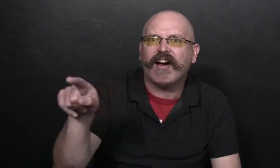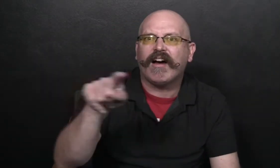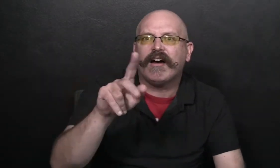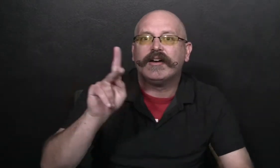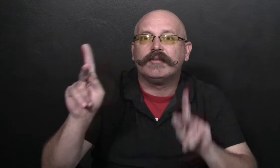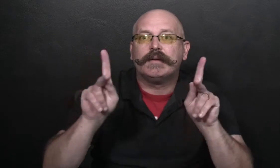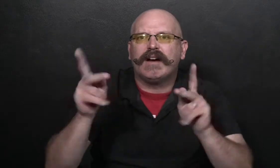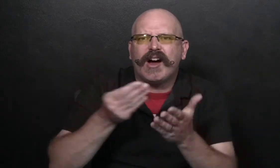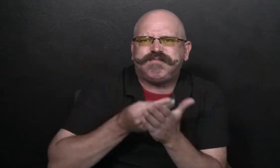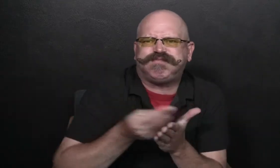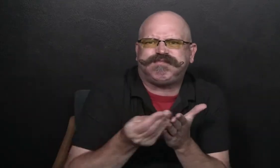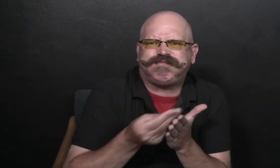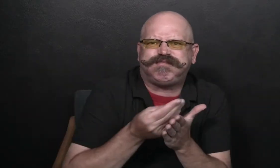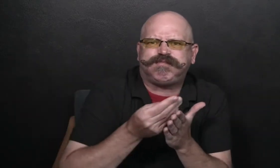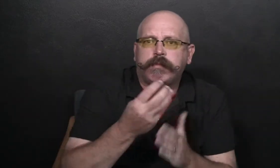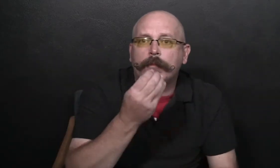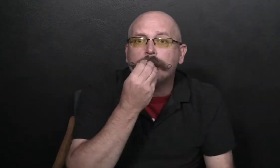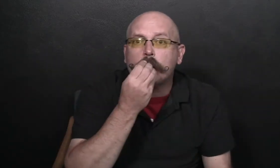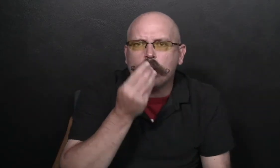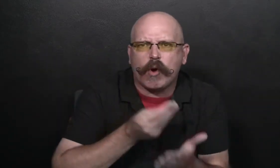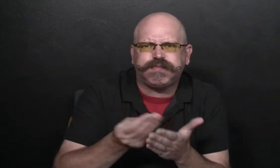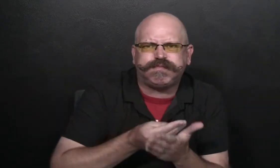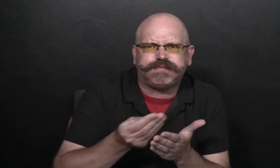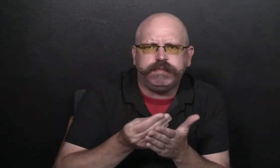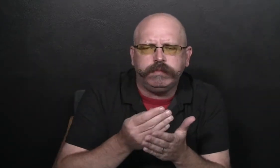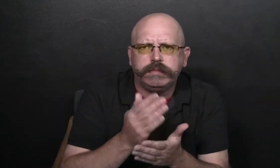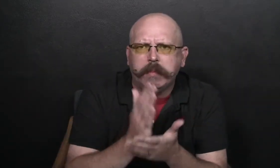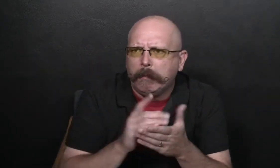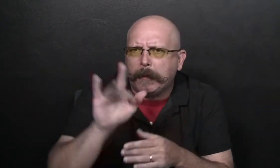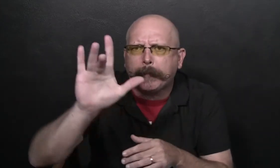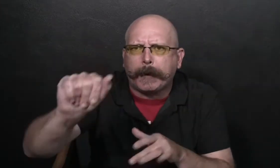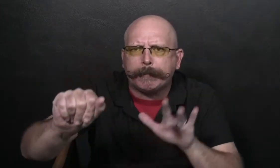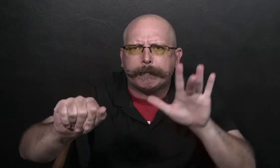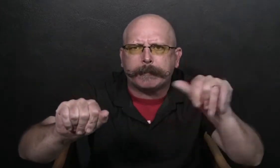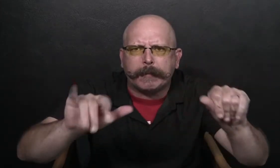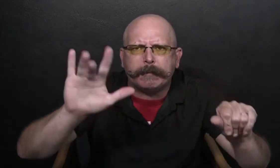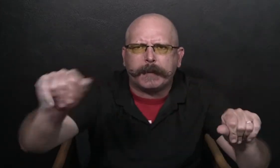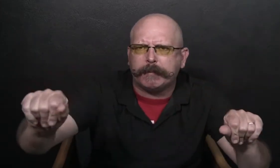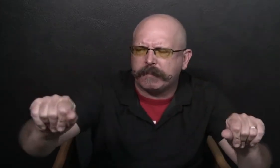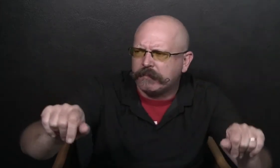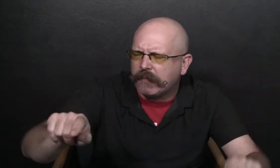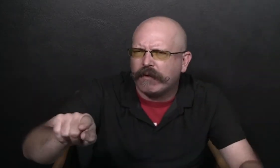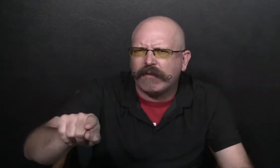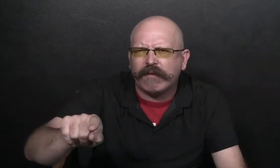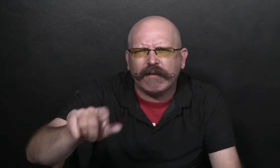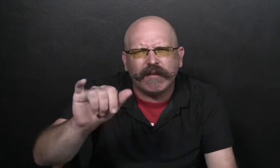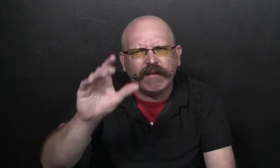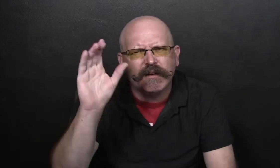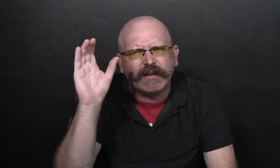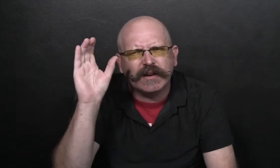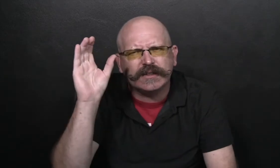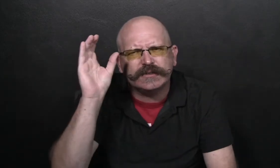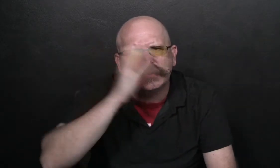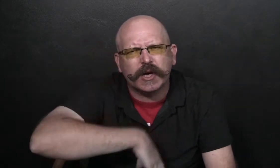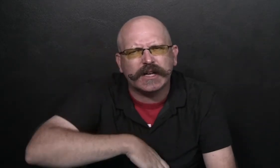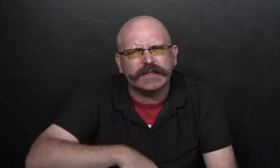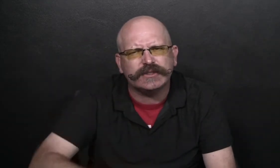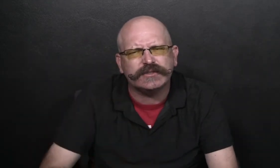They saw people buying lots of groceries, and sometimes the things they wanted weren't in the store. That was